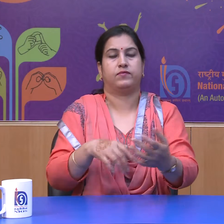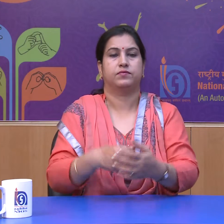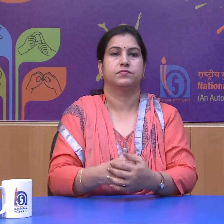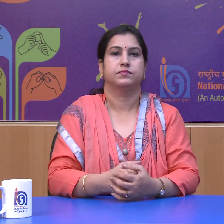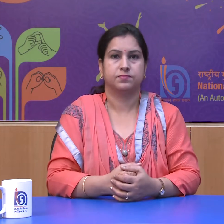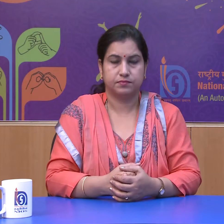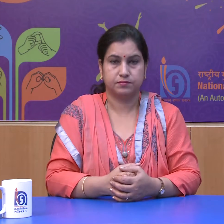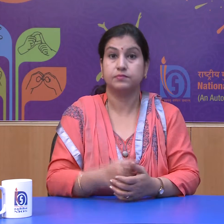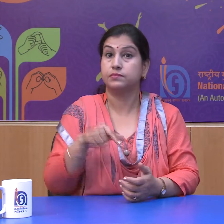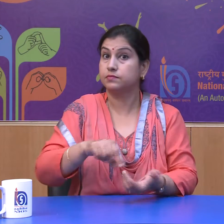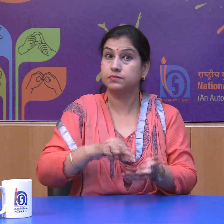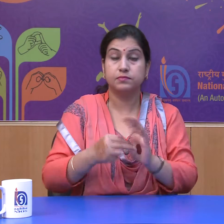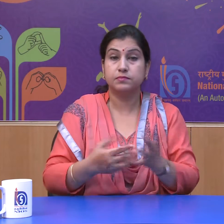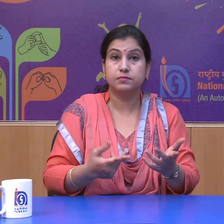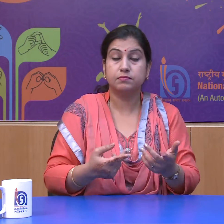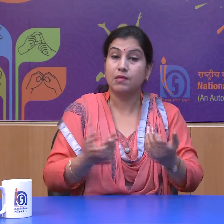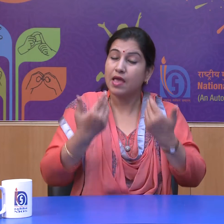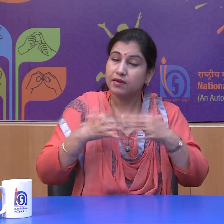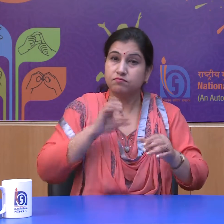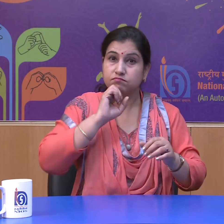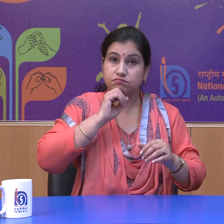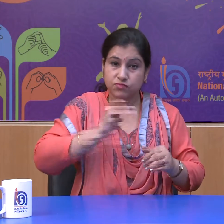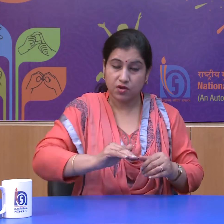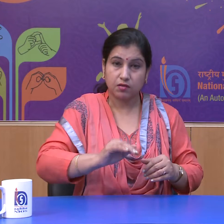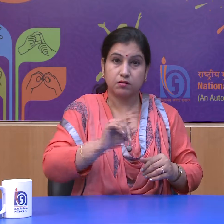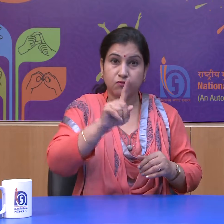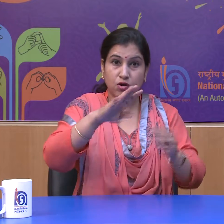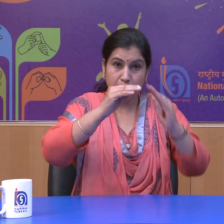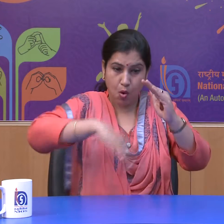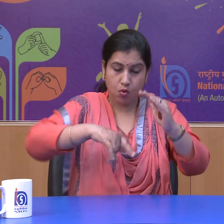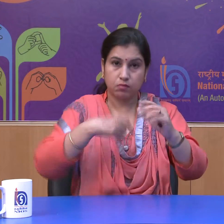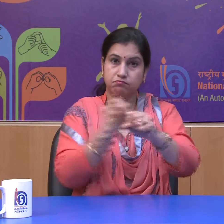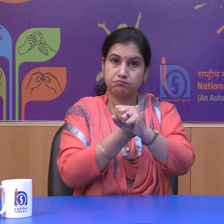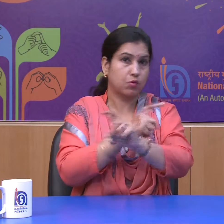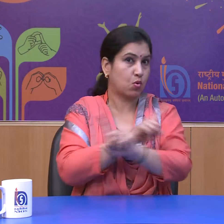That is no child below the age of 14 years should work in factories.